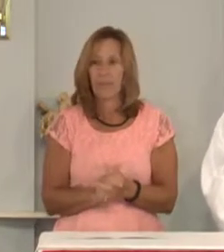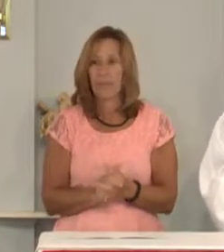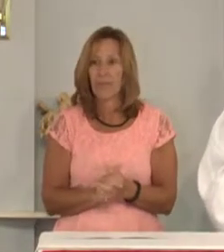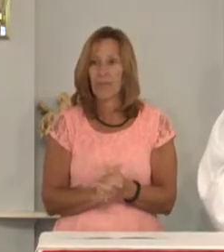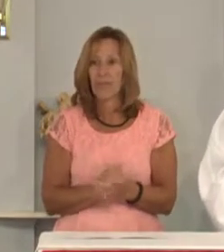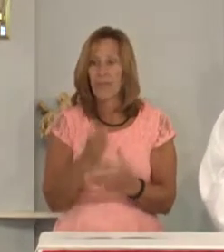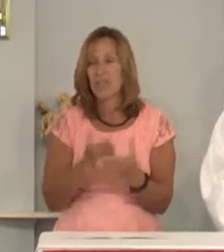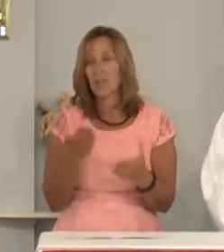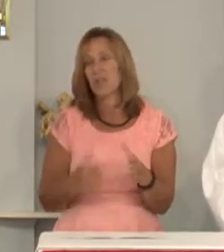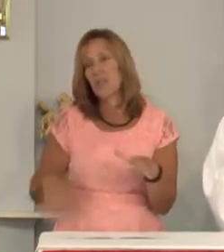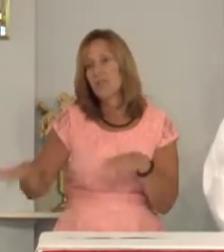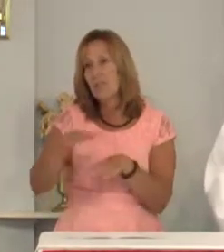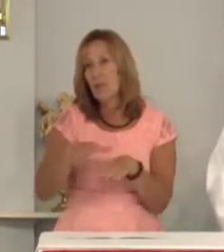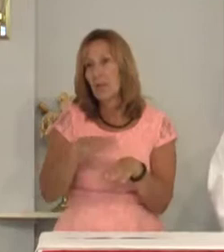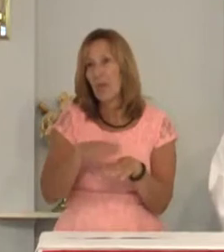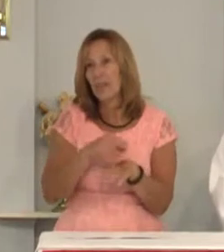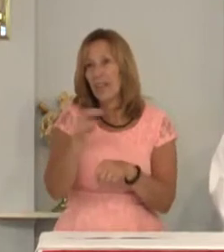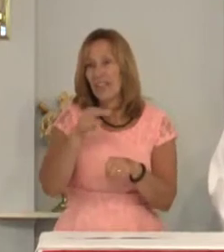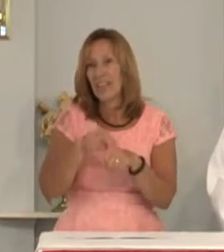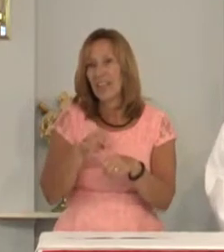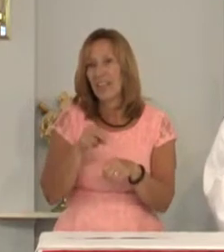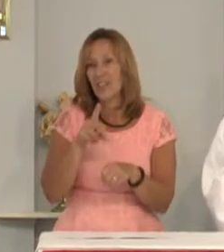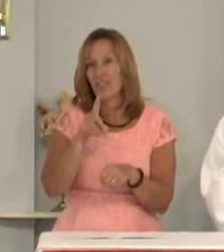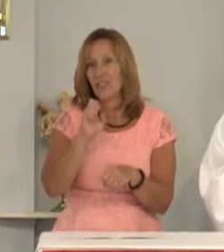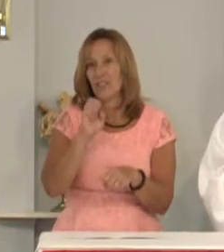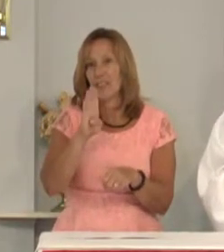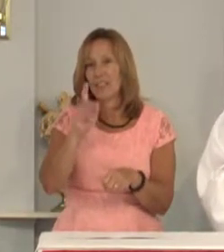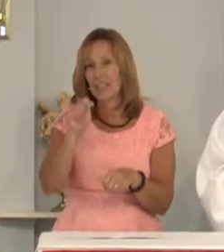Something around the national debt.